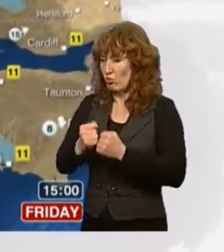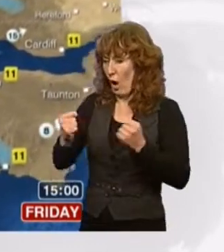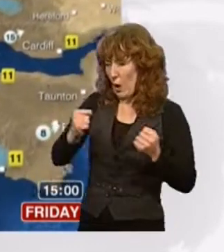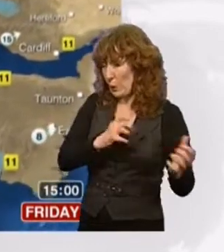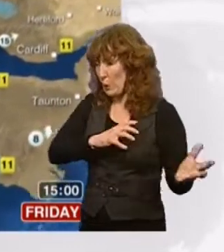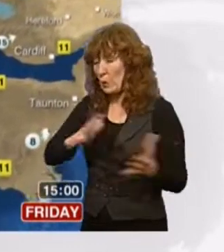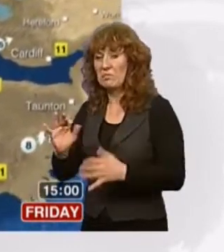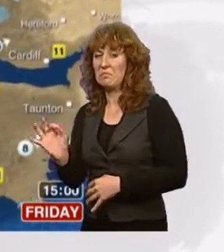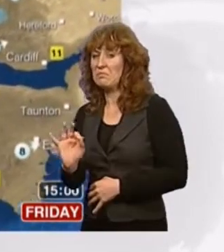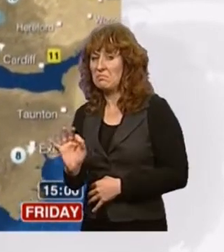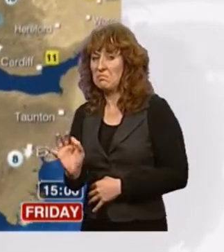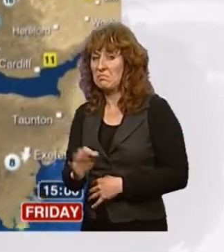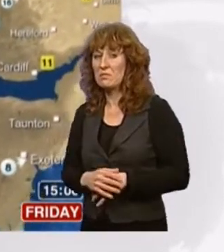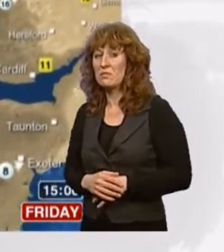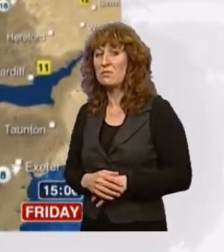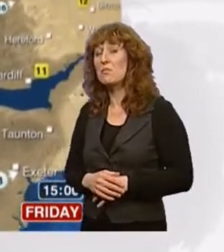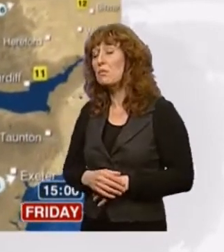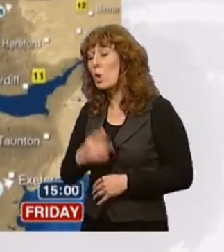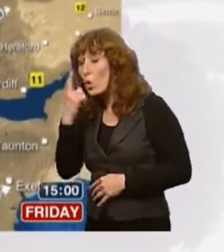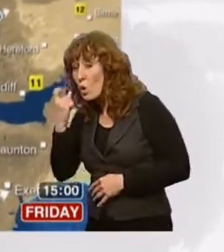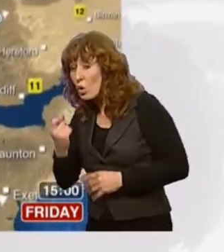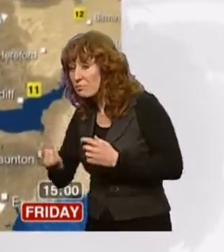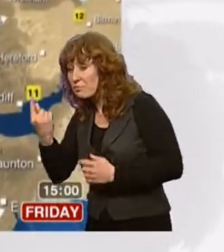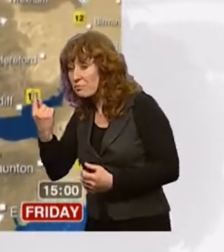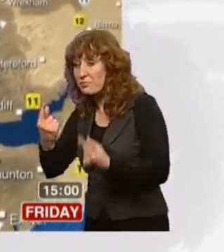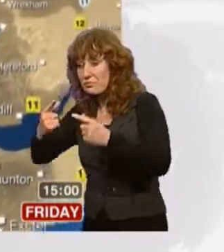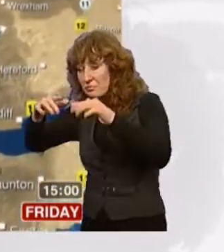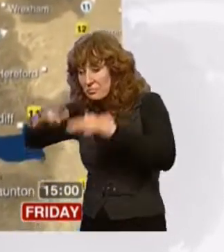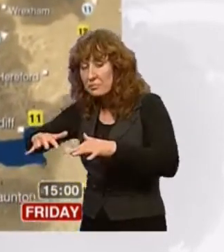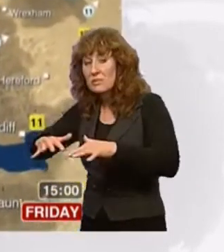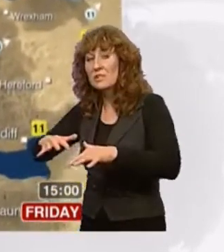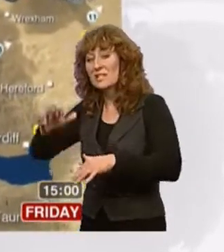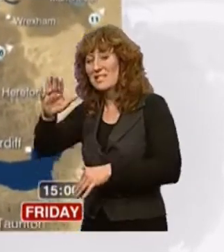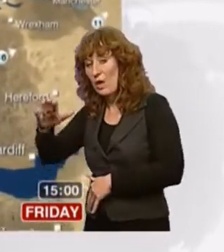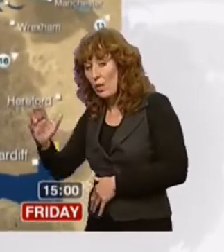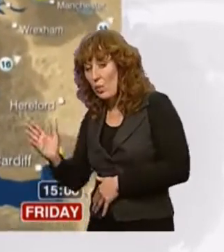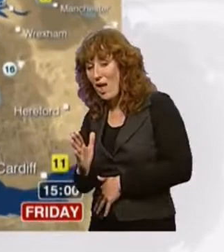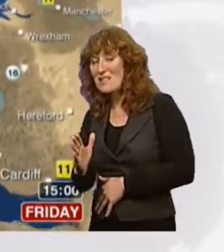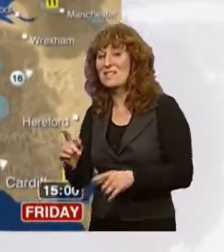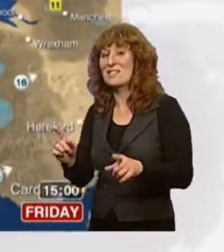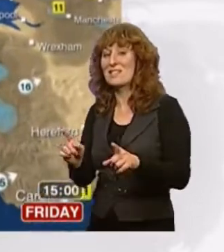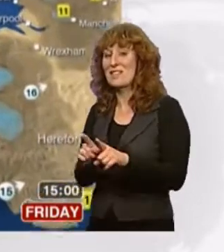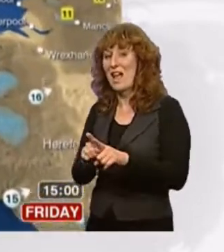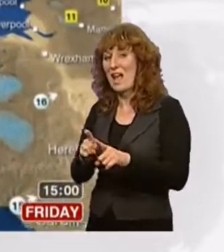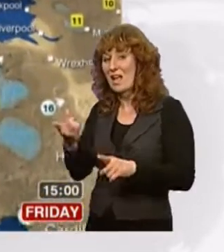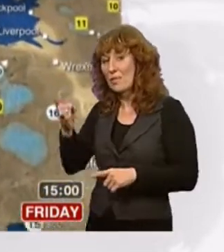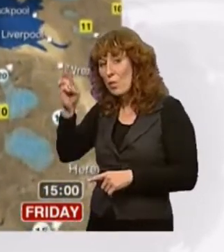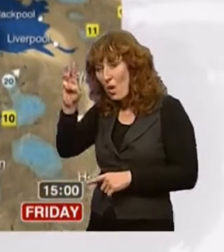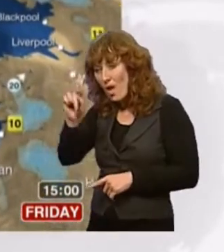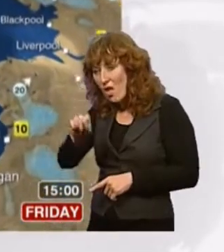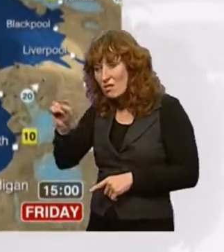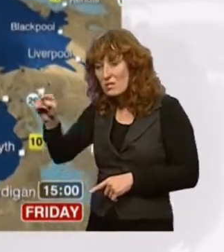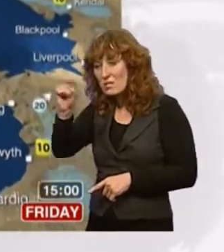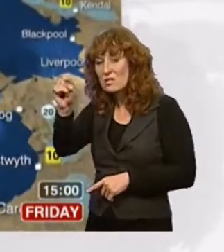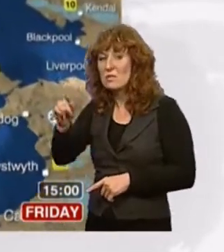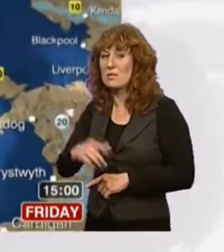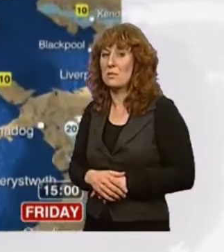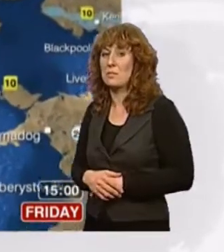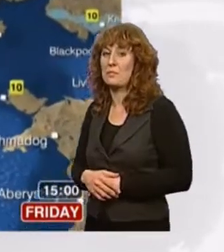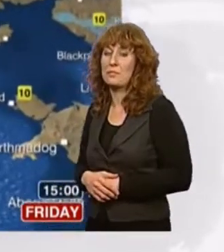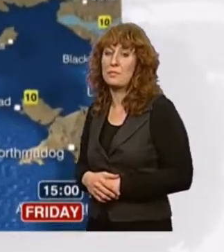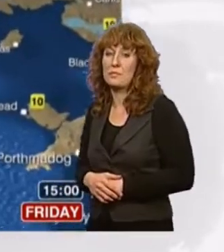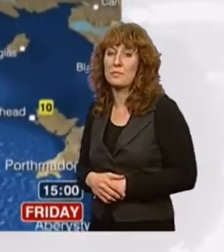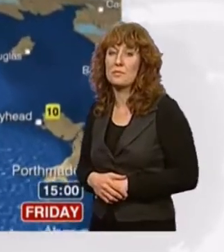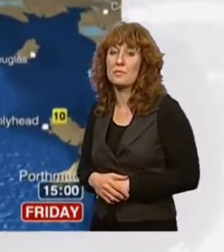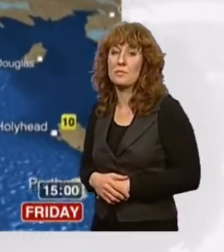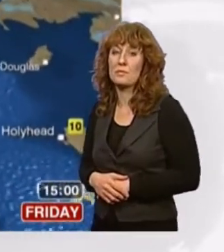today. I can't rule out the odd scattered shower perhaps across the southwest of England and across some western areas as well as being blown in on that breeze but